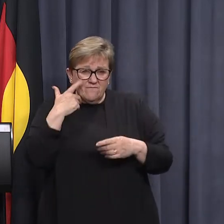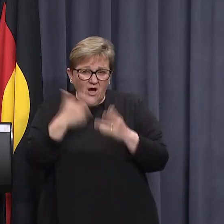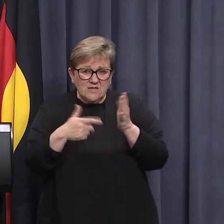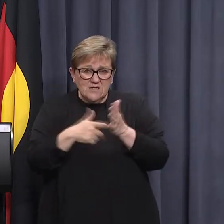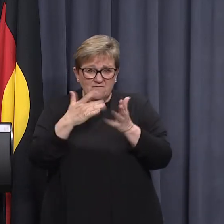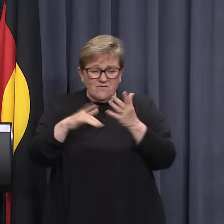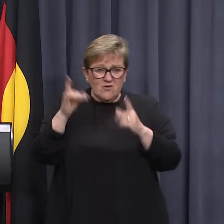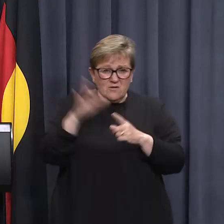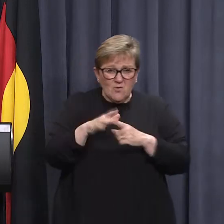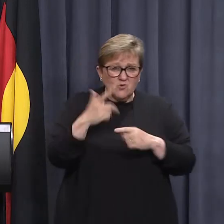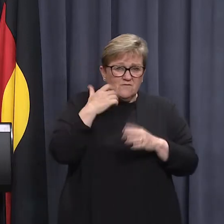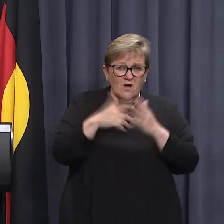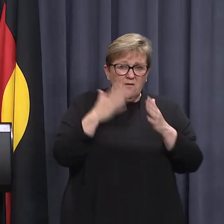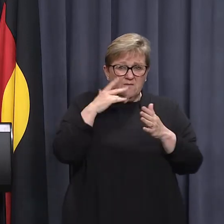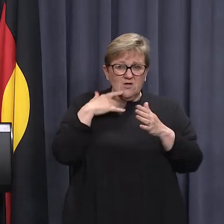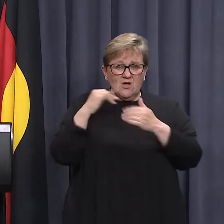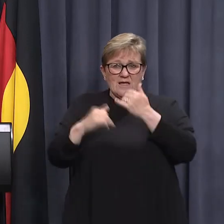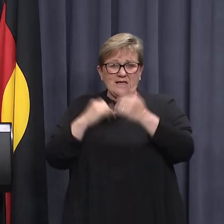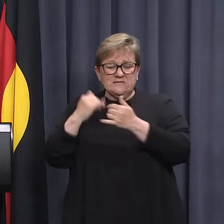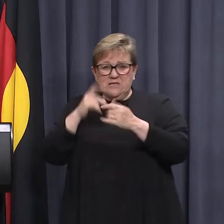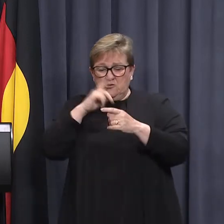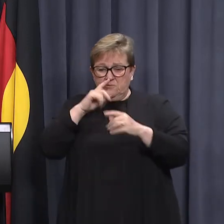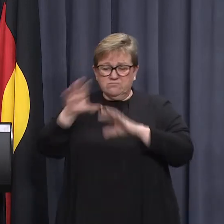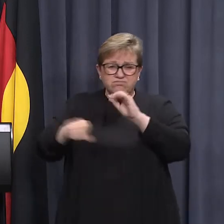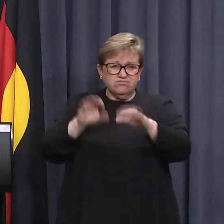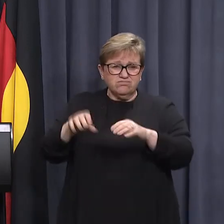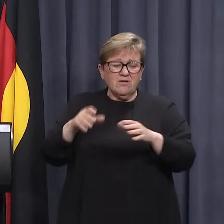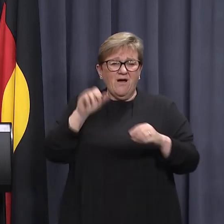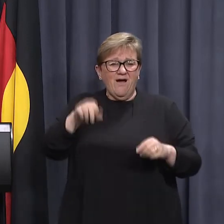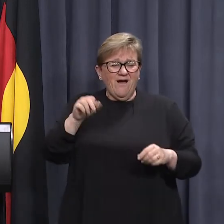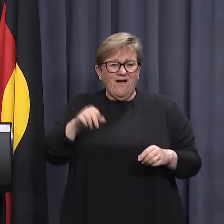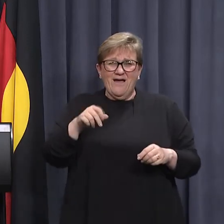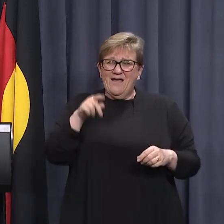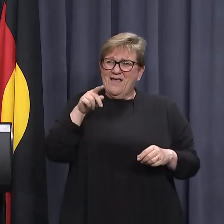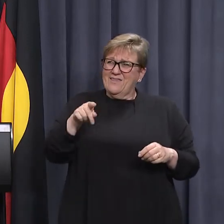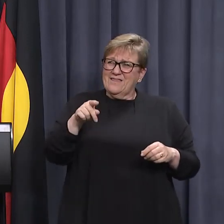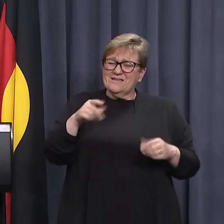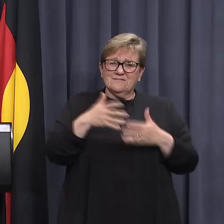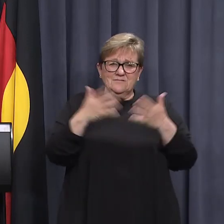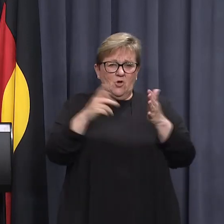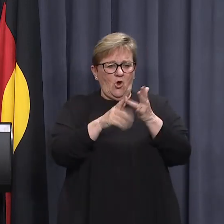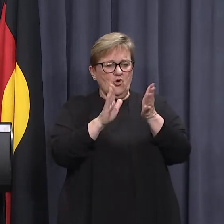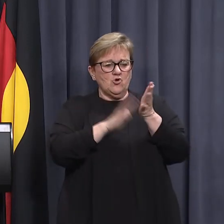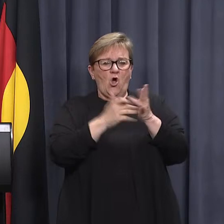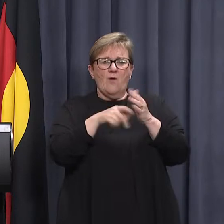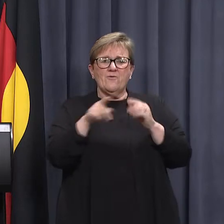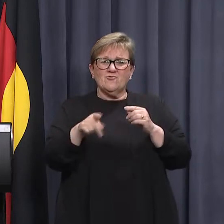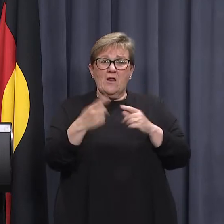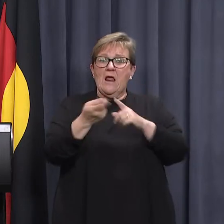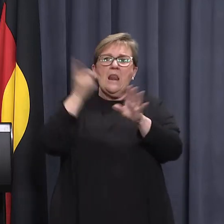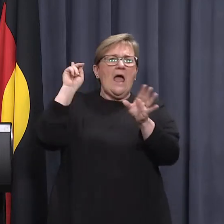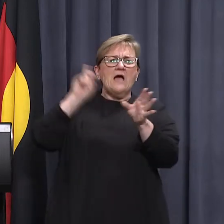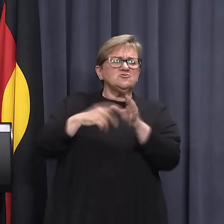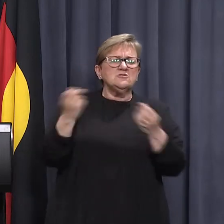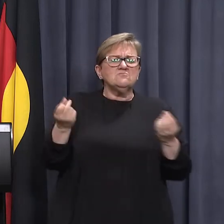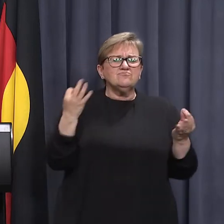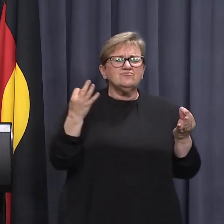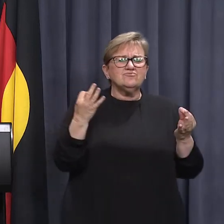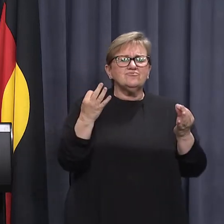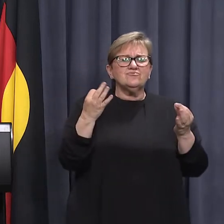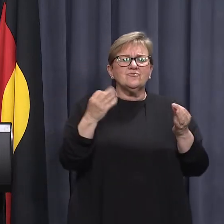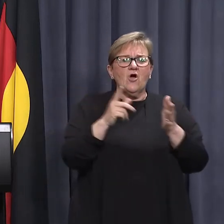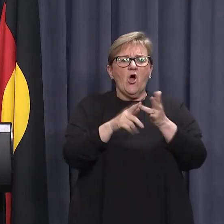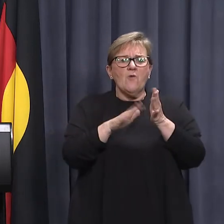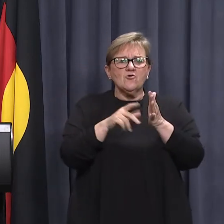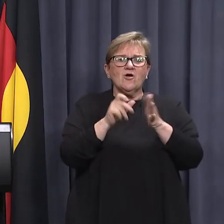Look, there is, but this is largely based upon Omicron. Omicron didn't exist until what? November or